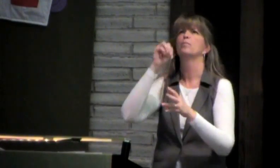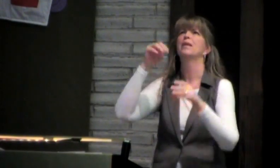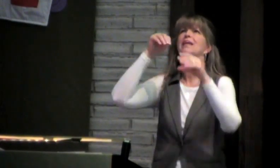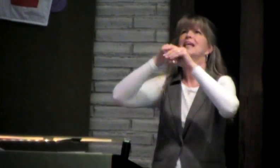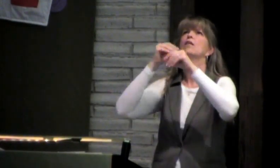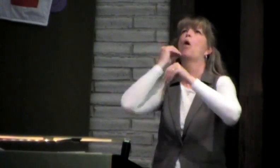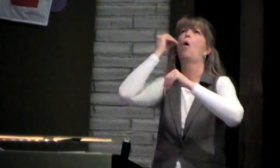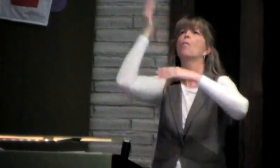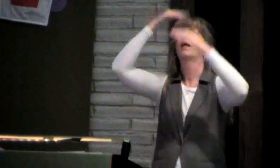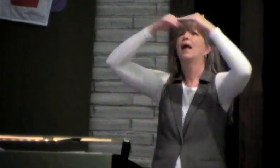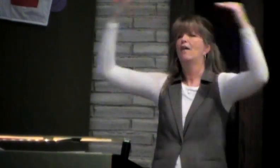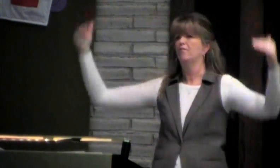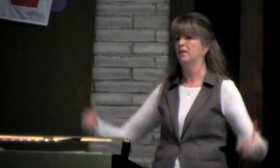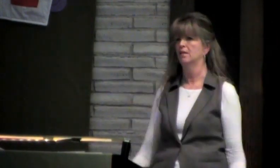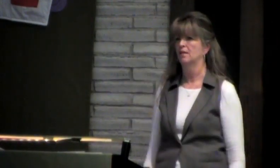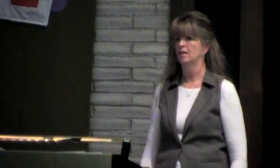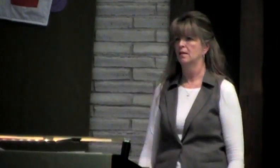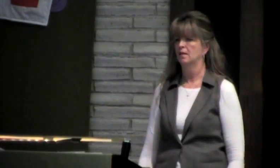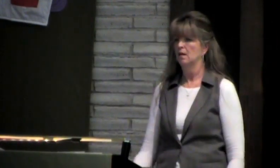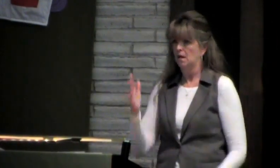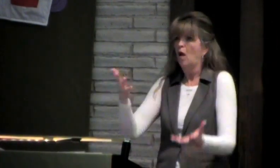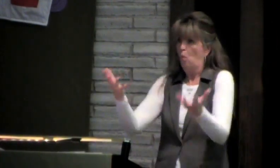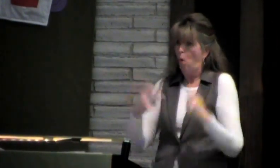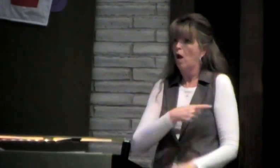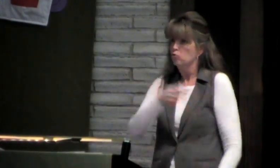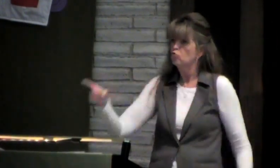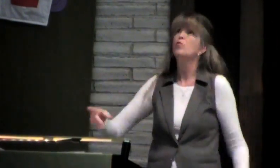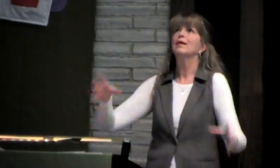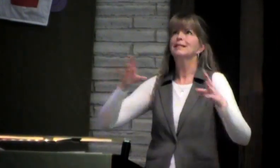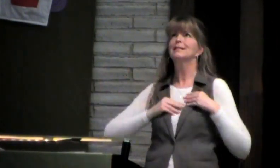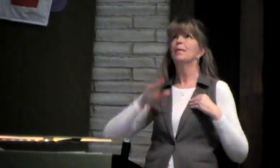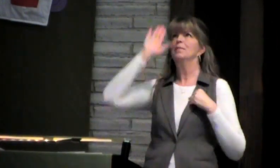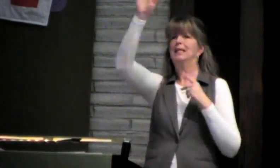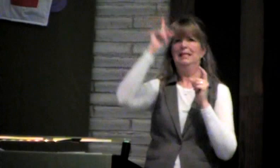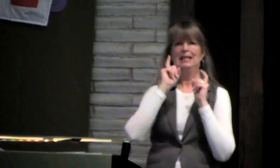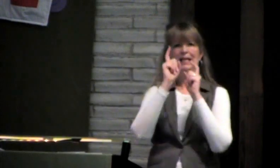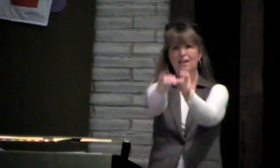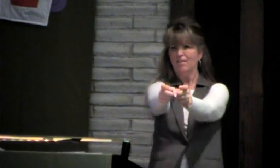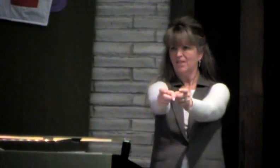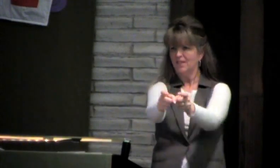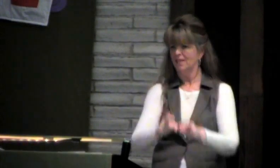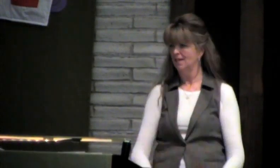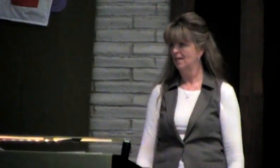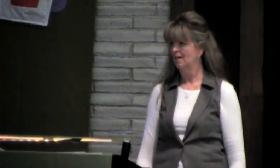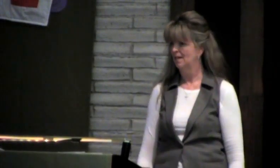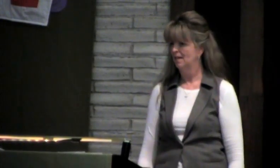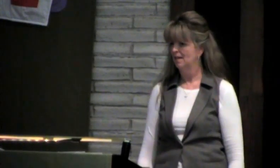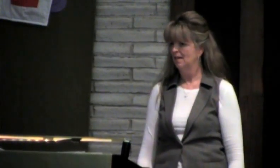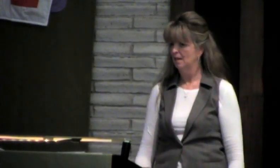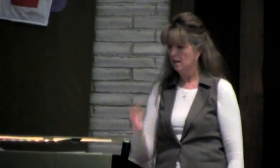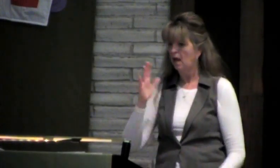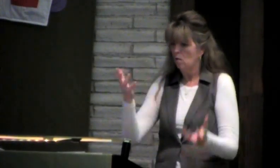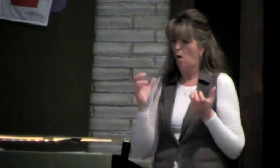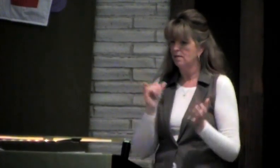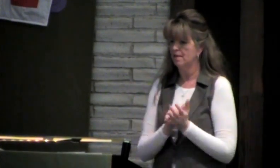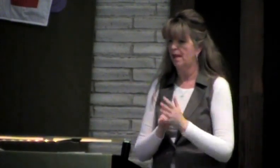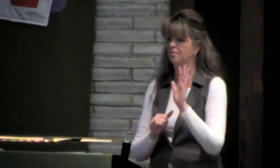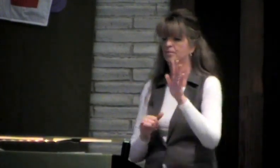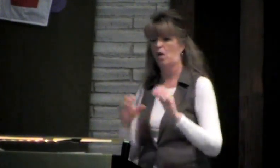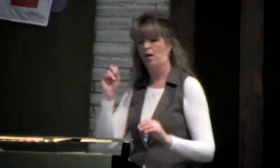single one in the world to be at home in heaven. God wants you to accept God's gift.